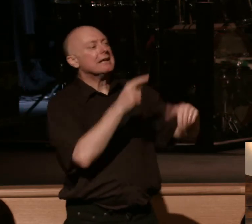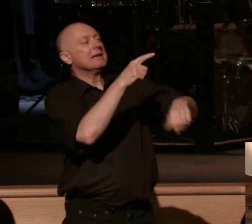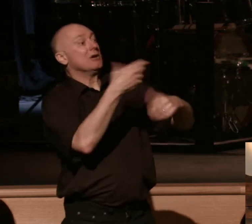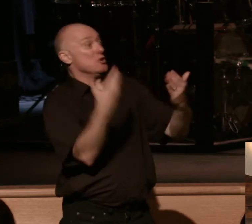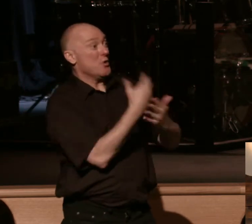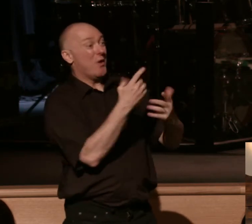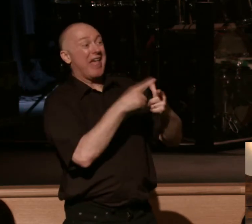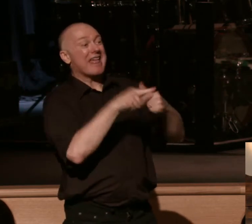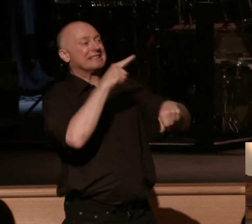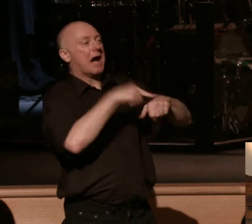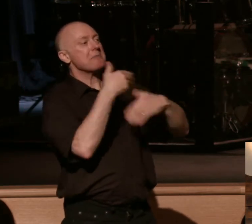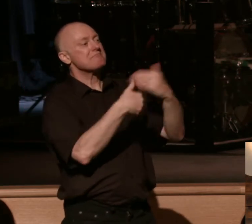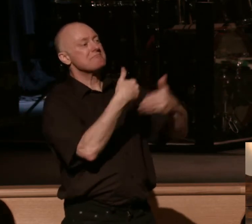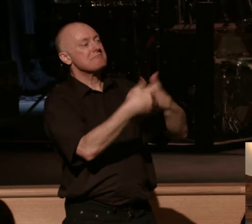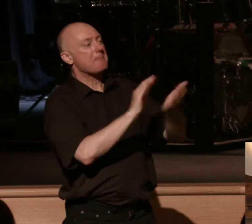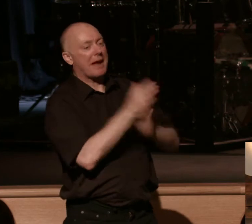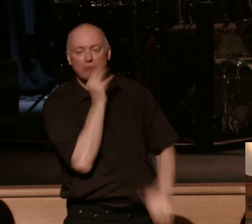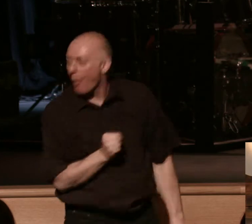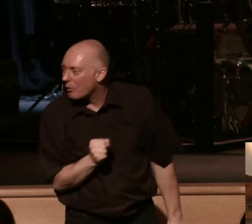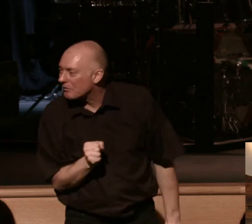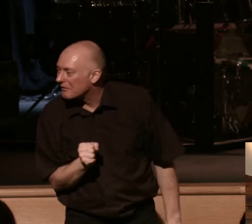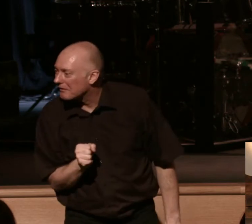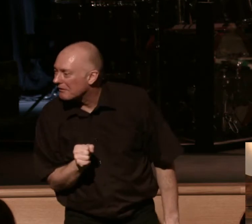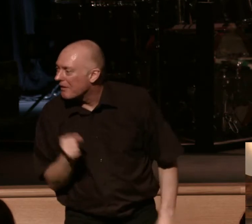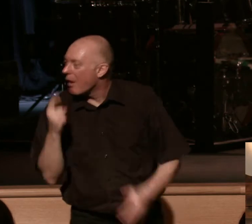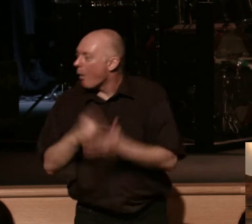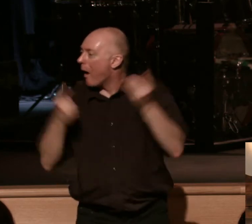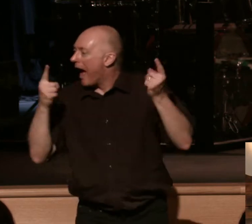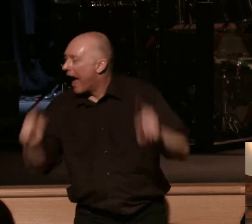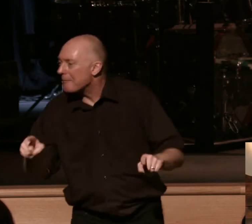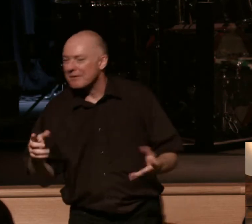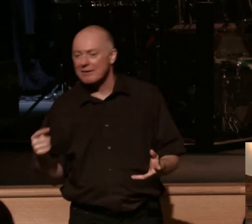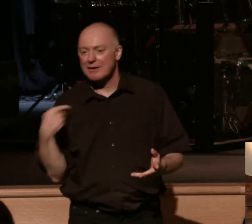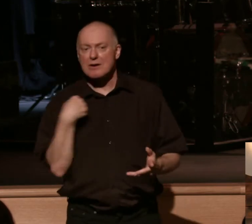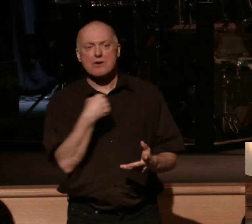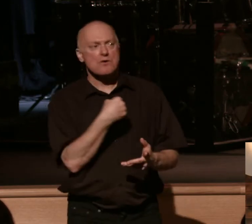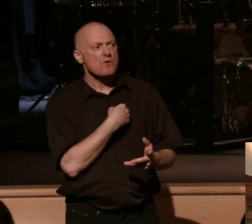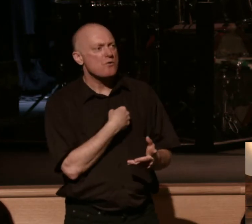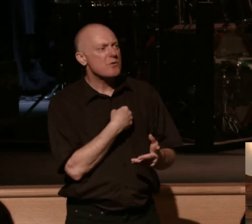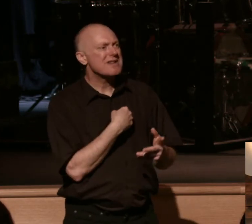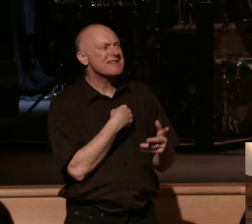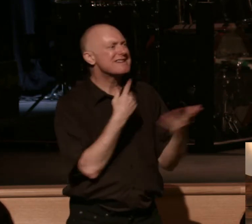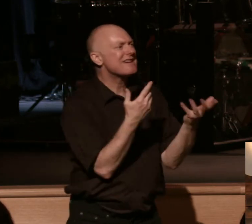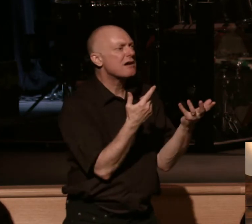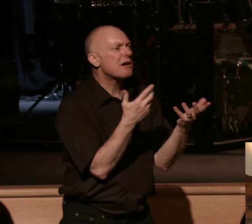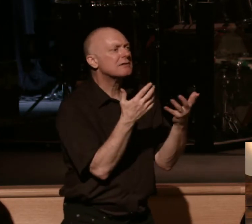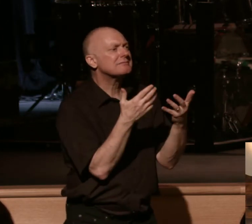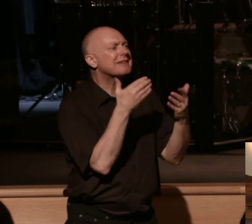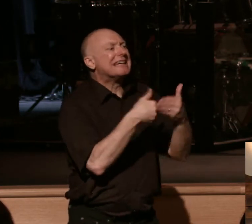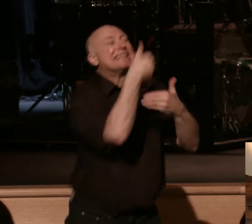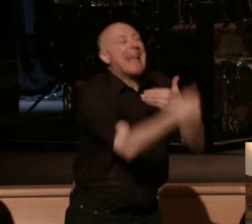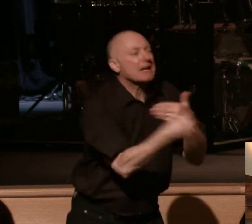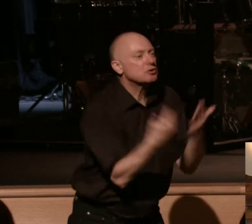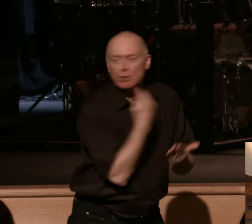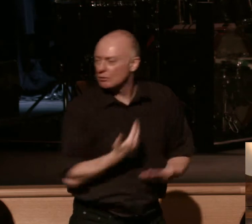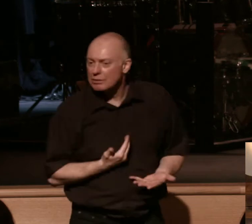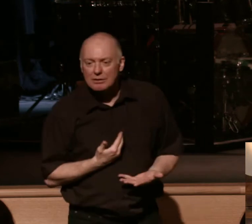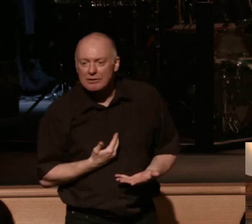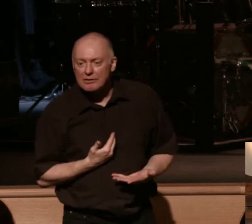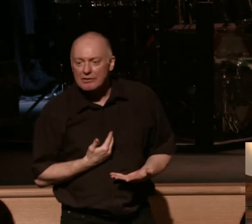new becomes old, so then what happens is, we have an obsession for the next new, for the new